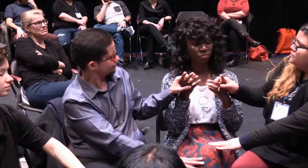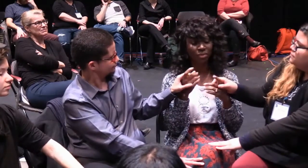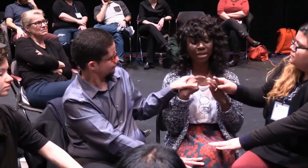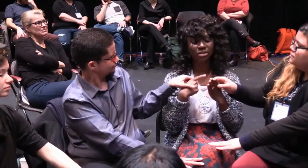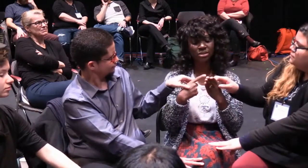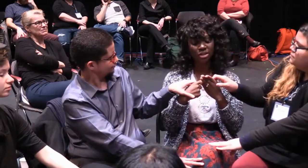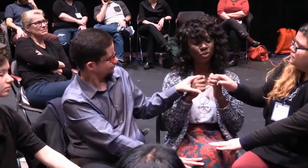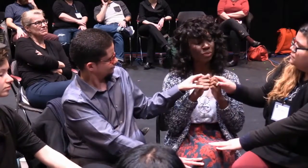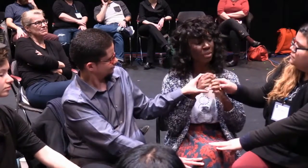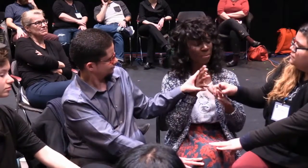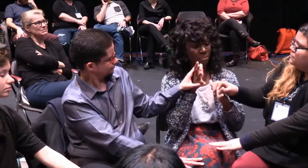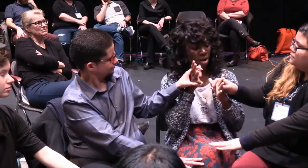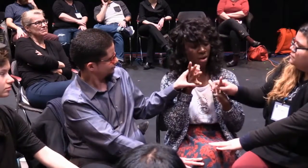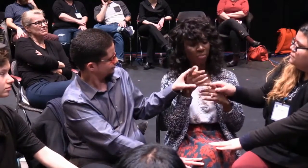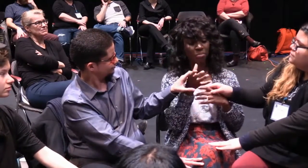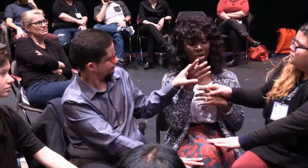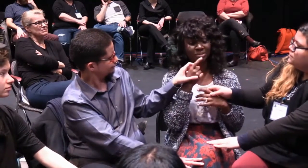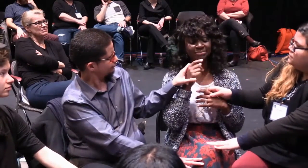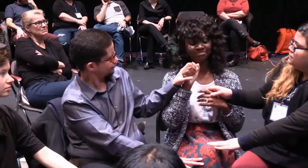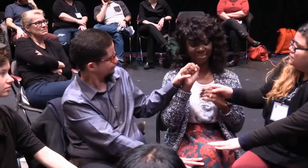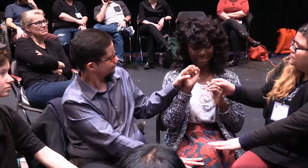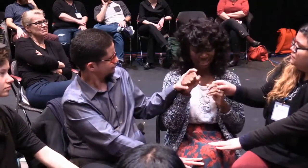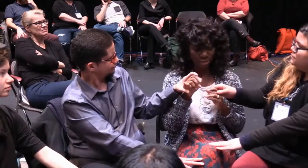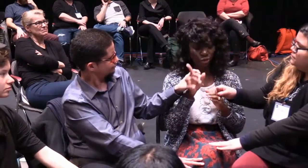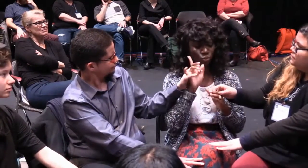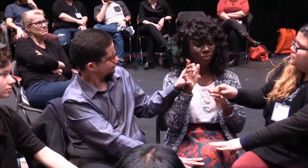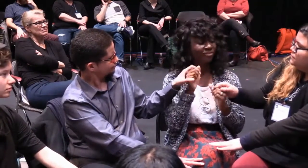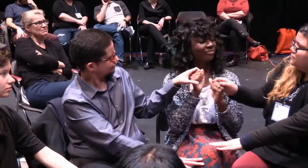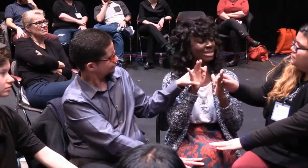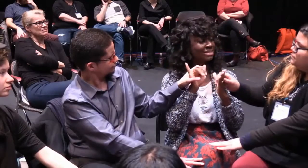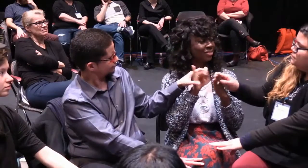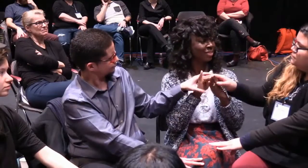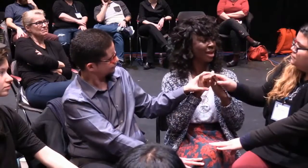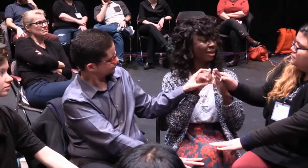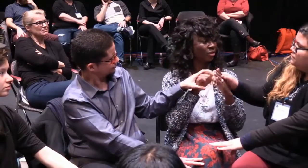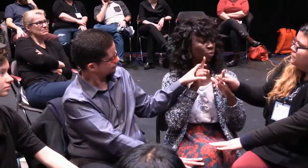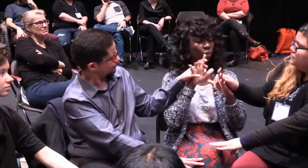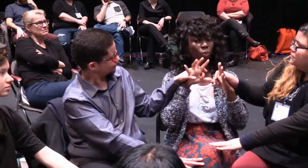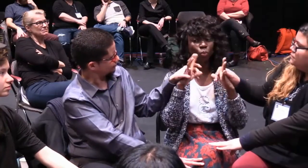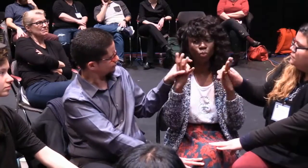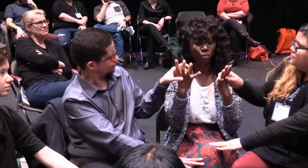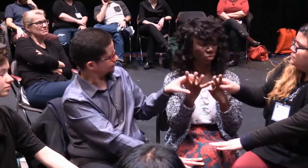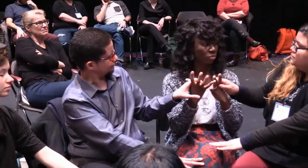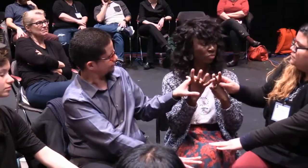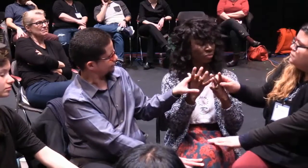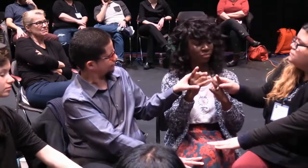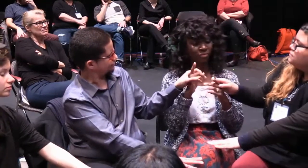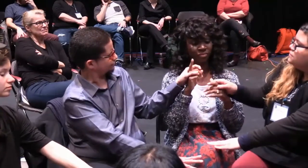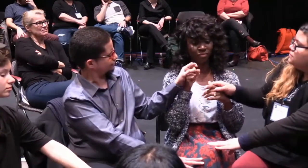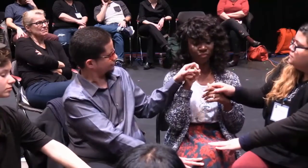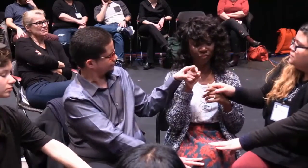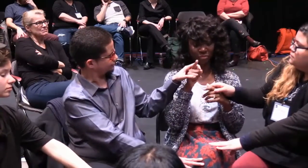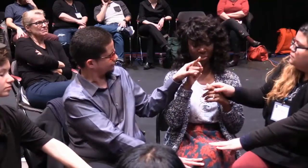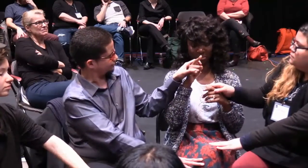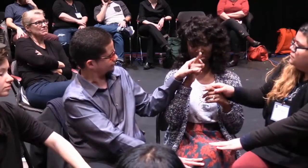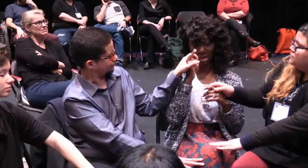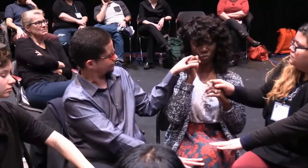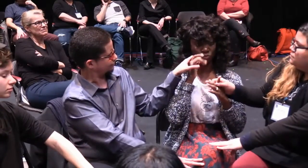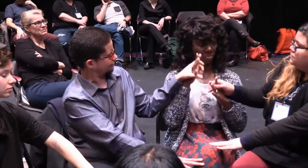That it was even an issue. And I talked with my mom about it. And she said, yeah, that's something you're going to face in the world.